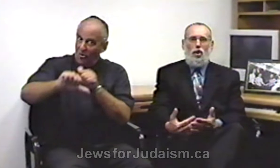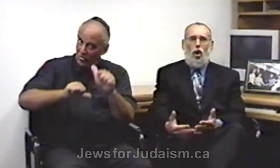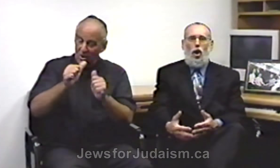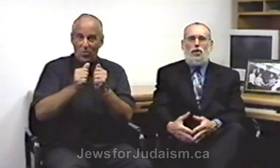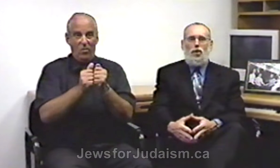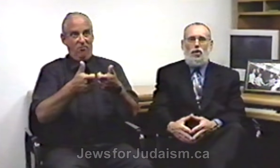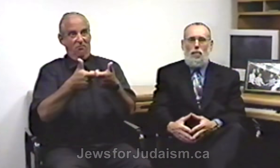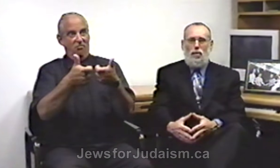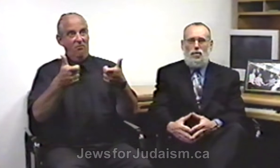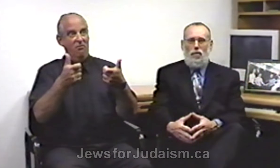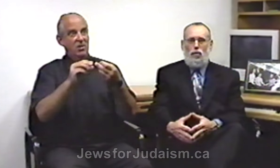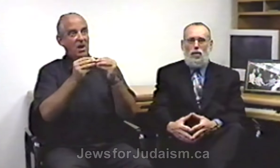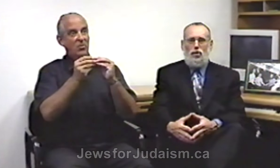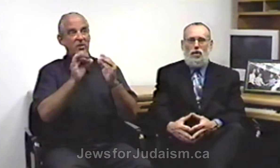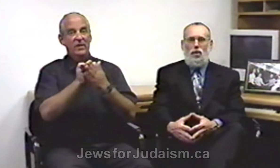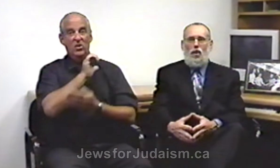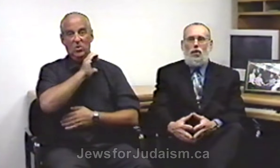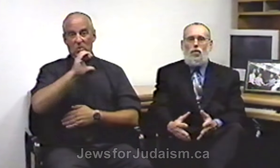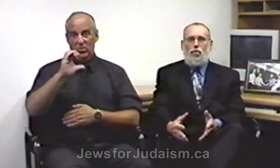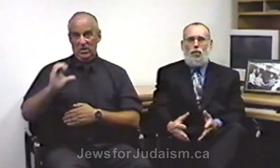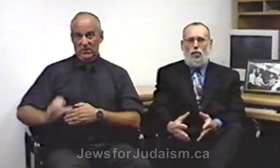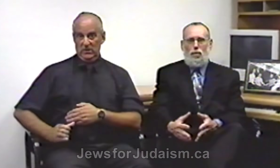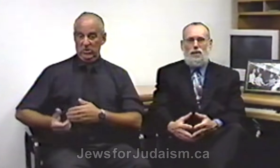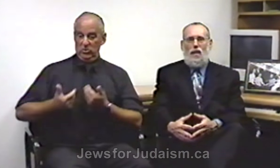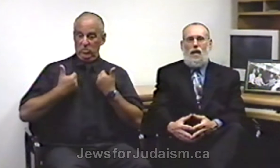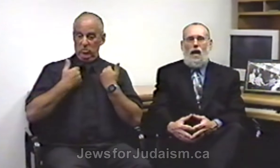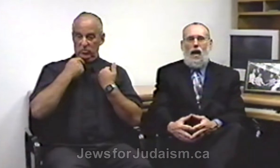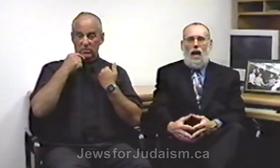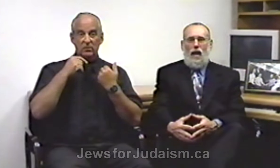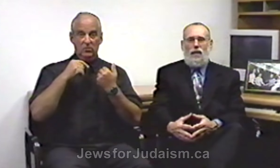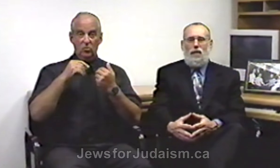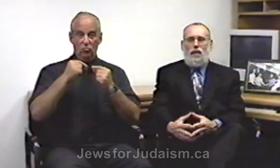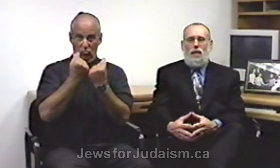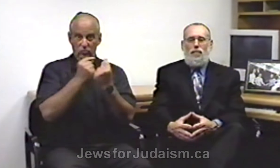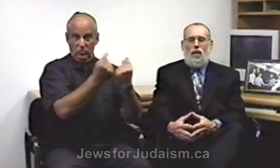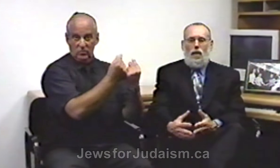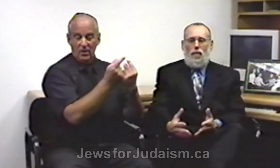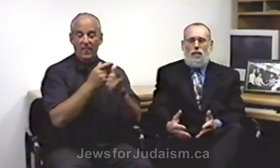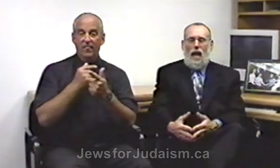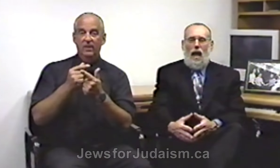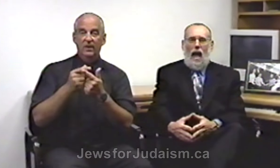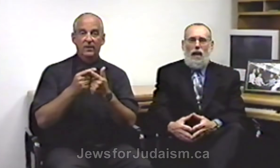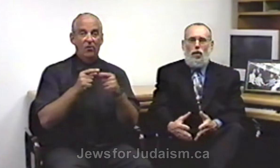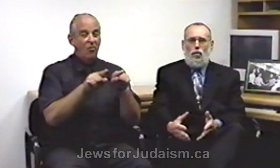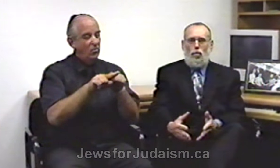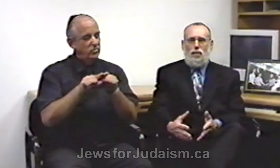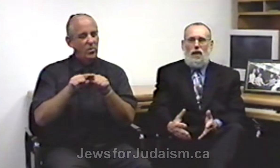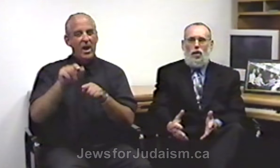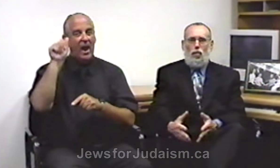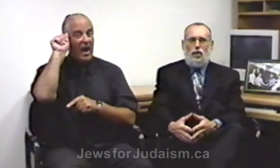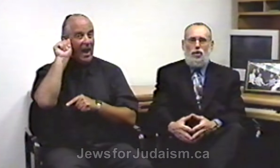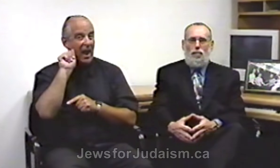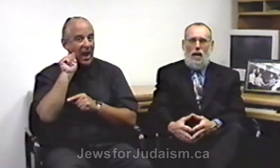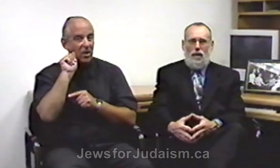large numbers of Christian youth groups and adult groups that are Christian-based.